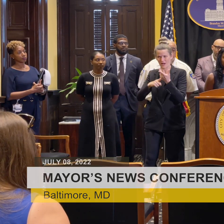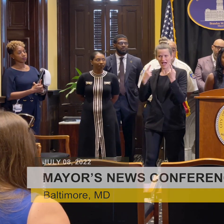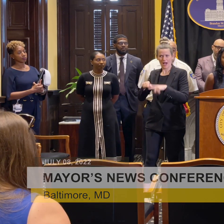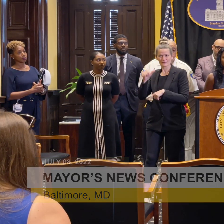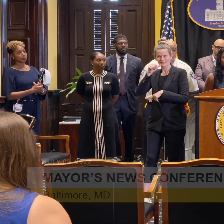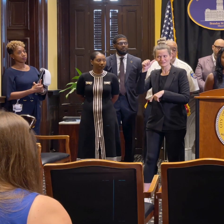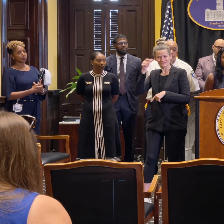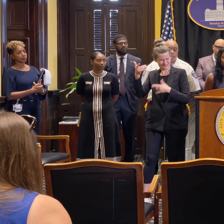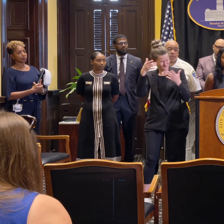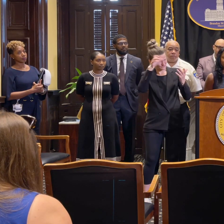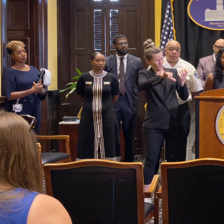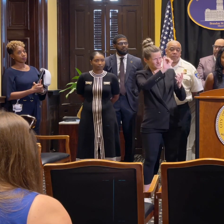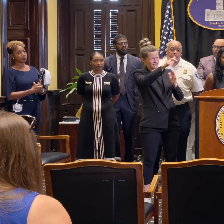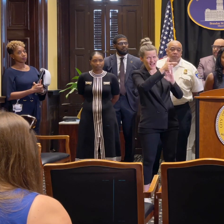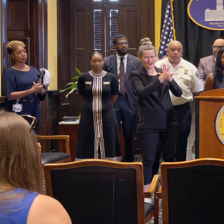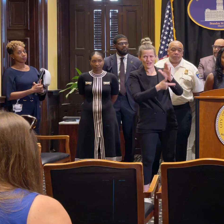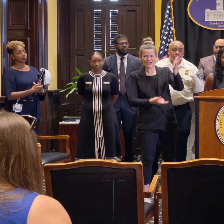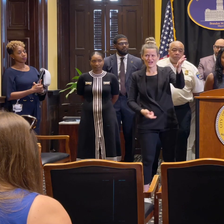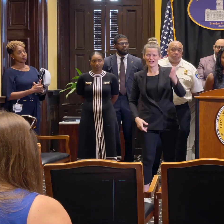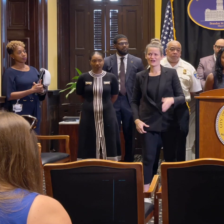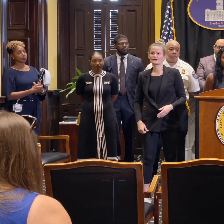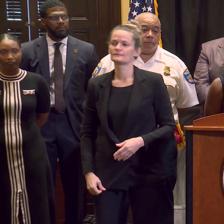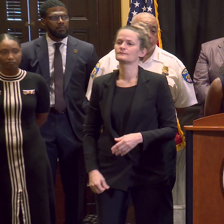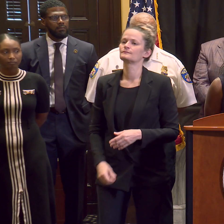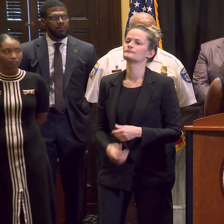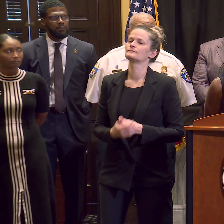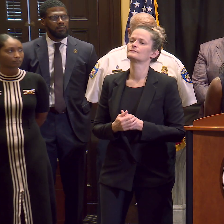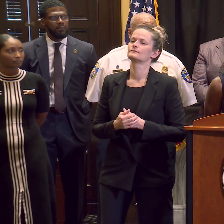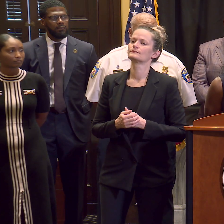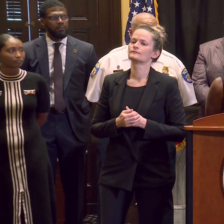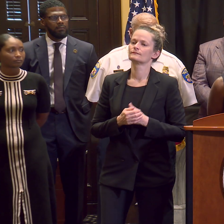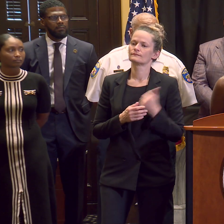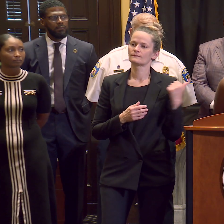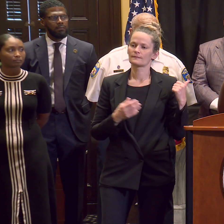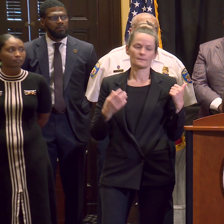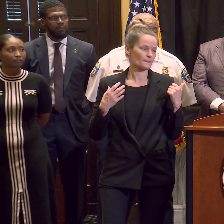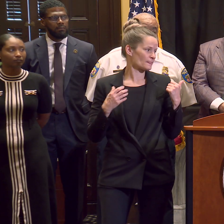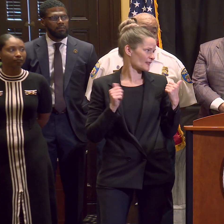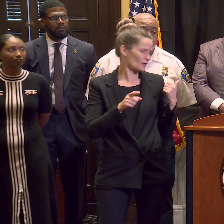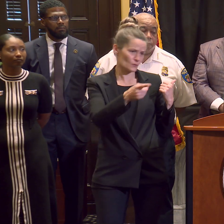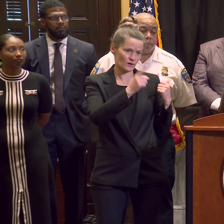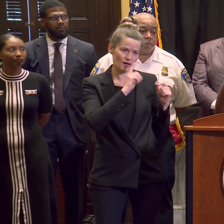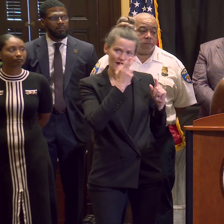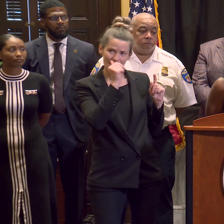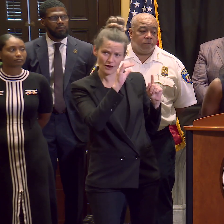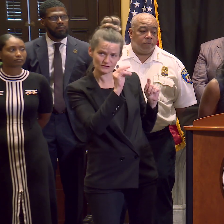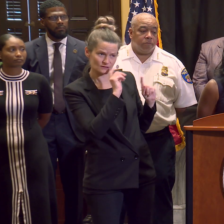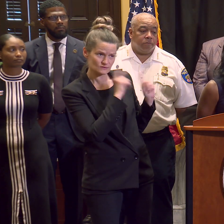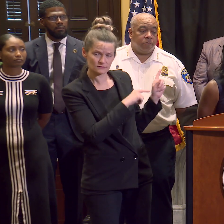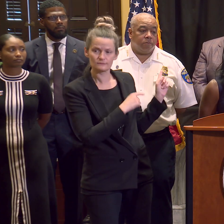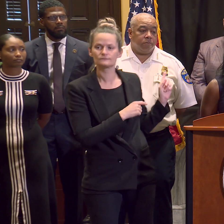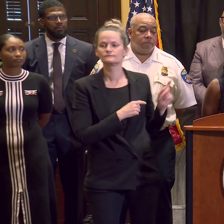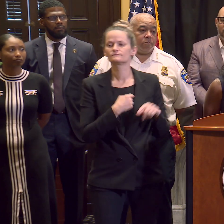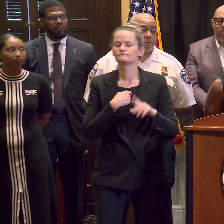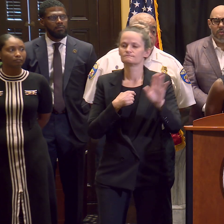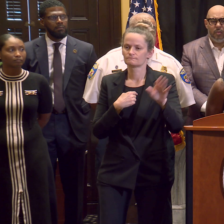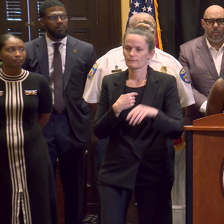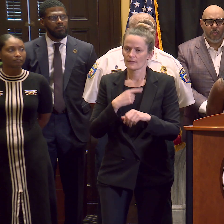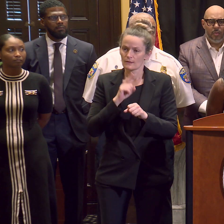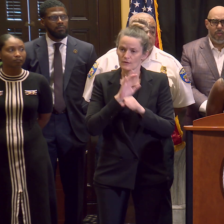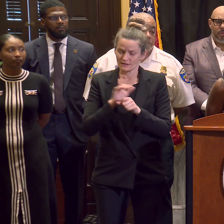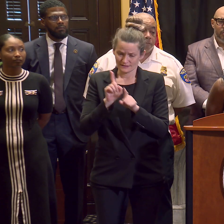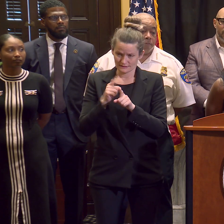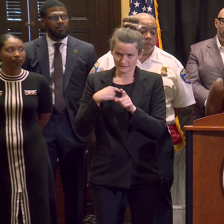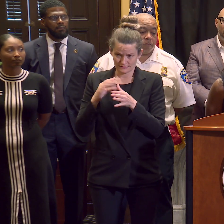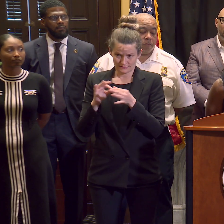to the Councilman about that. Can you guarantee that these laws will be enforced? Well, I can say right now, just as early as two hours